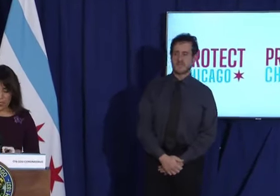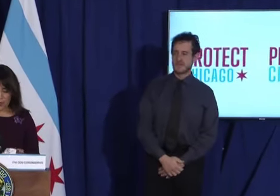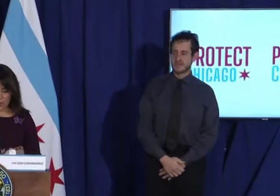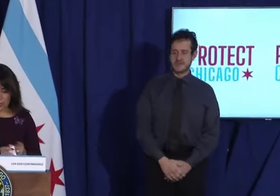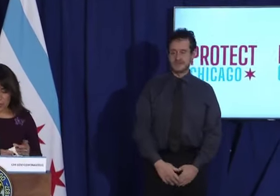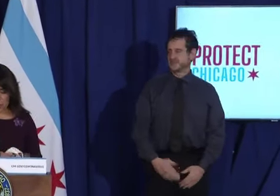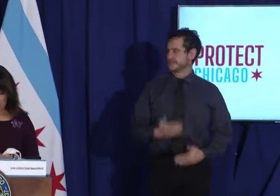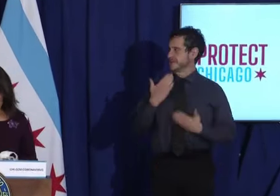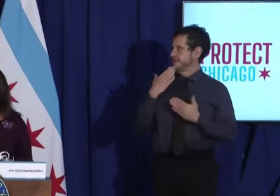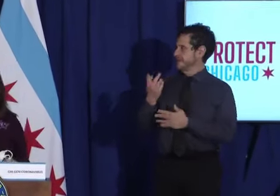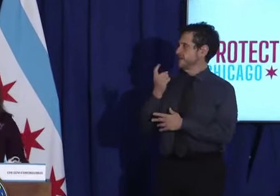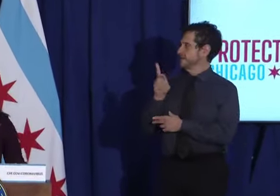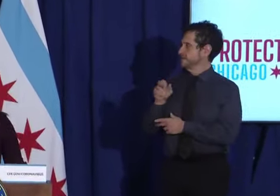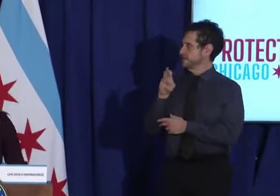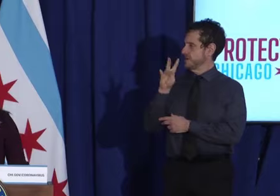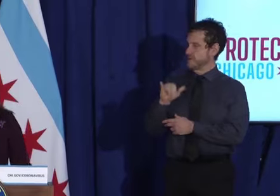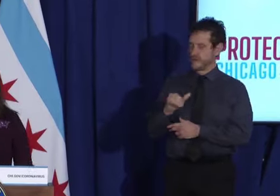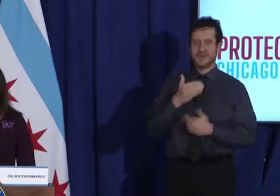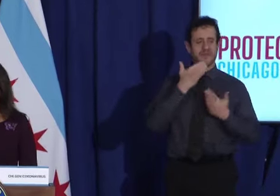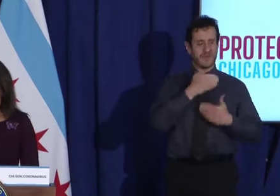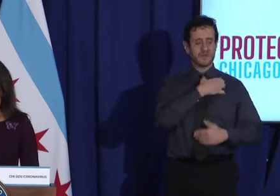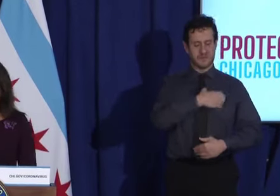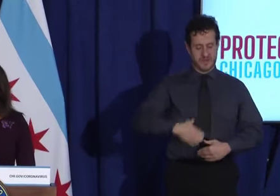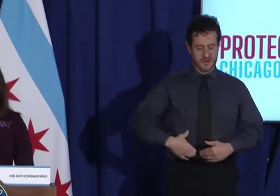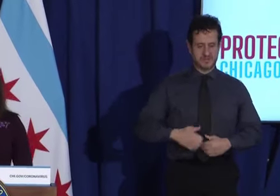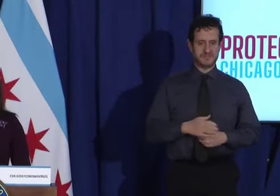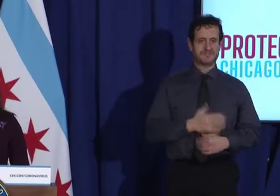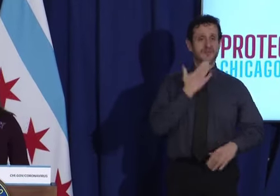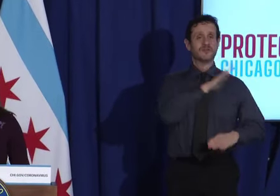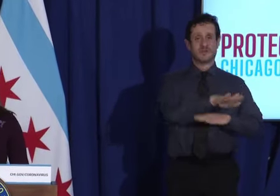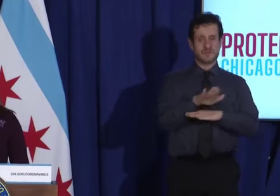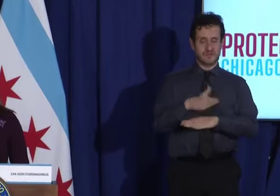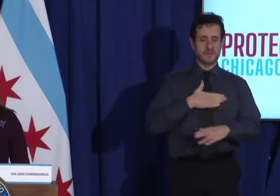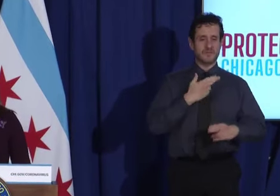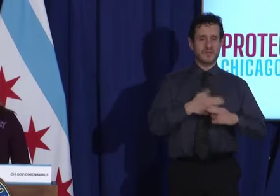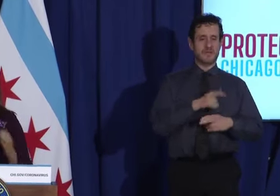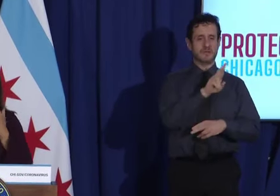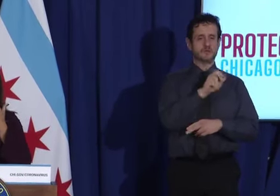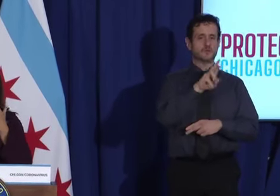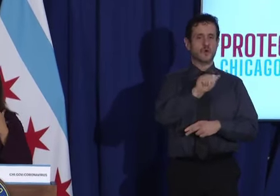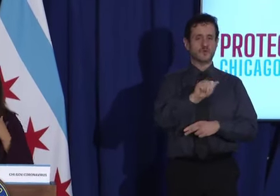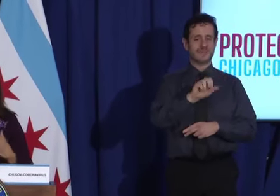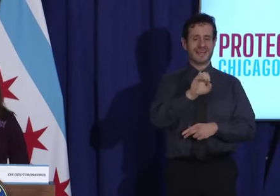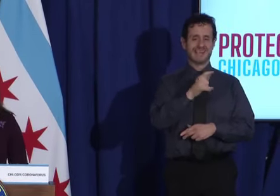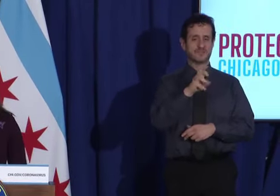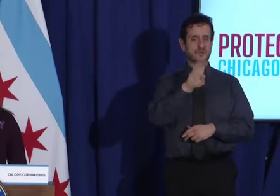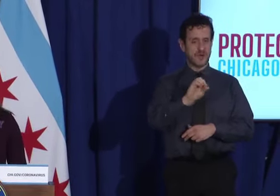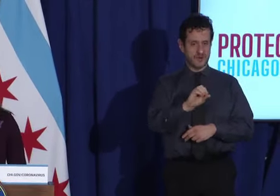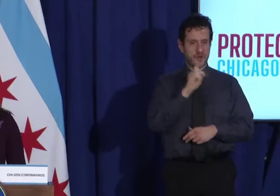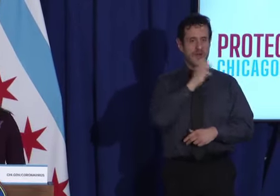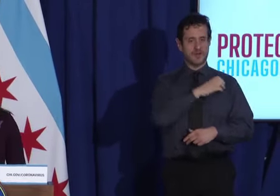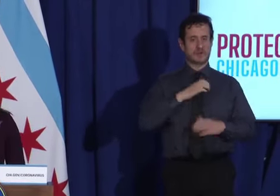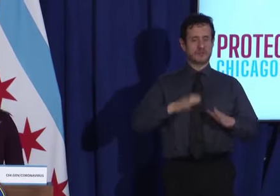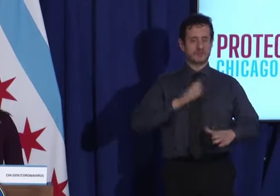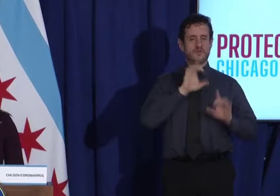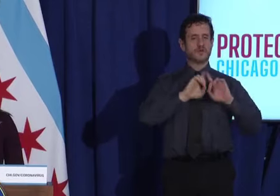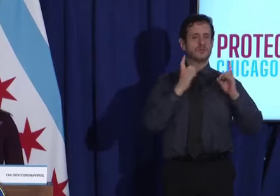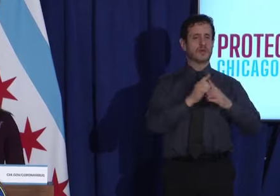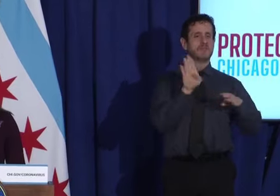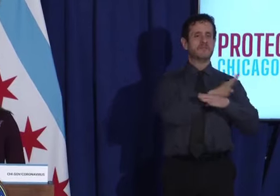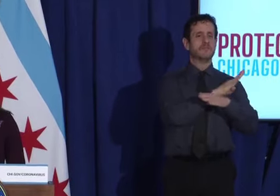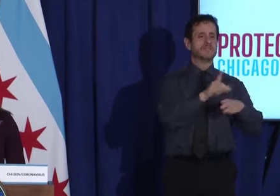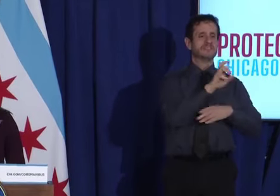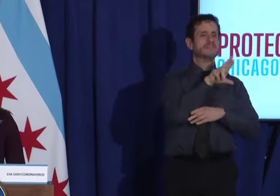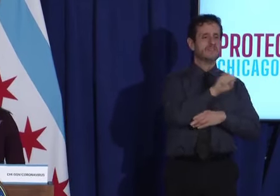Thank you, Dr. Arwardy, Mayor. Good afternoon. My name is Rosa Escarino. I'm the Commissioner for the Department of Business Affairs and Consumer